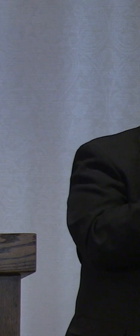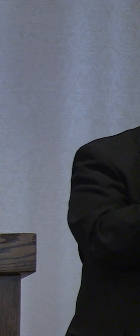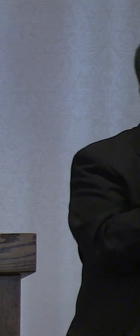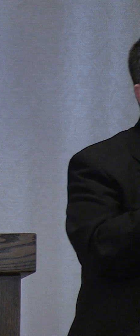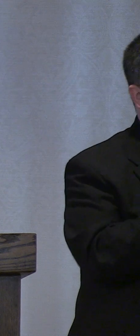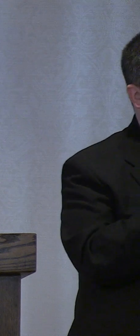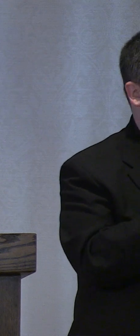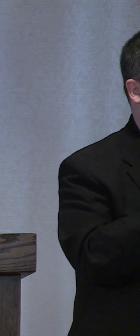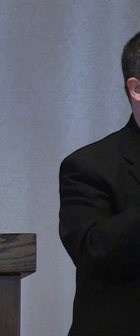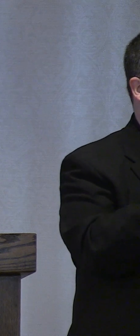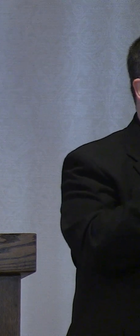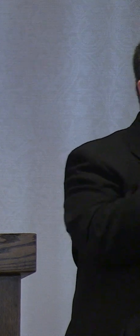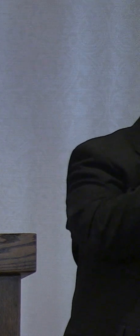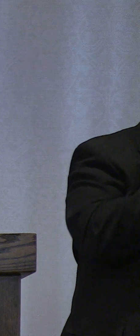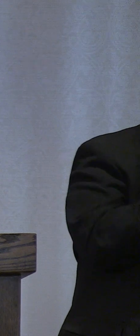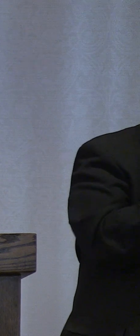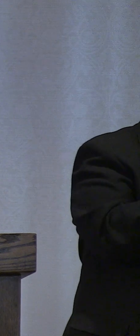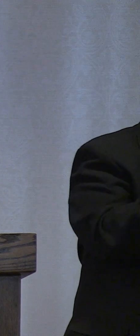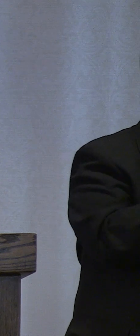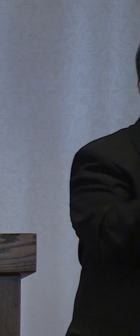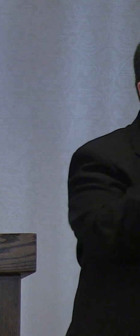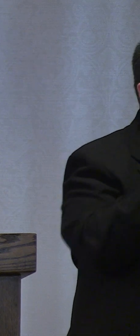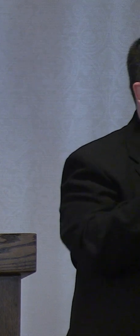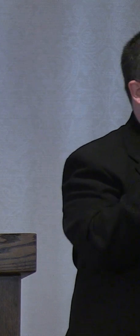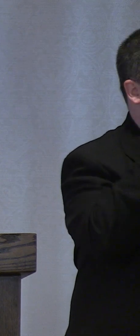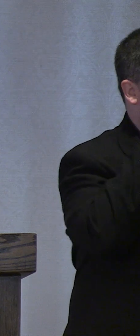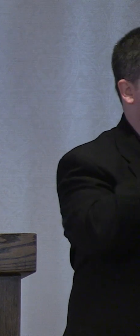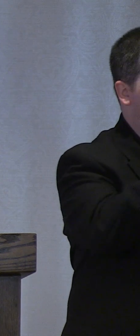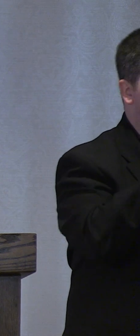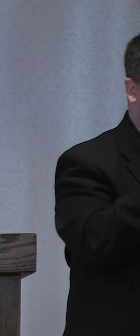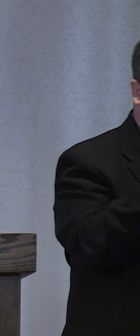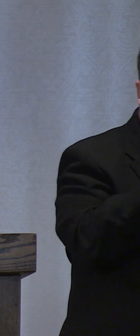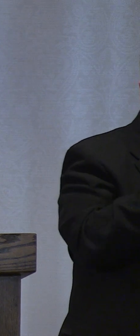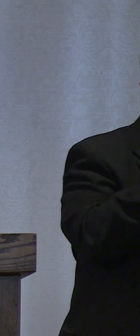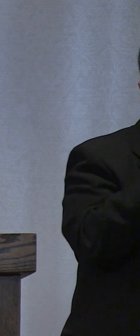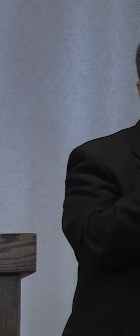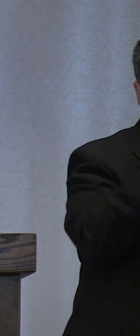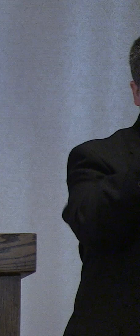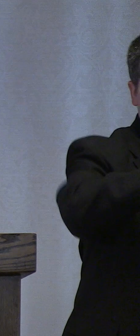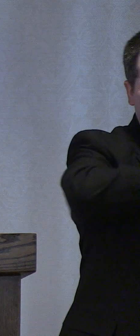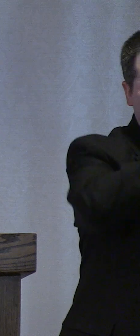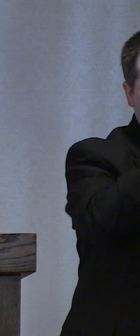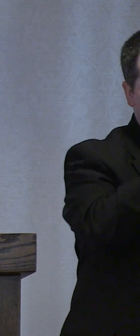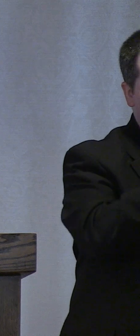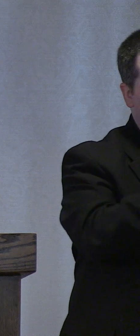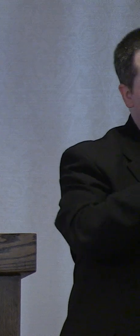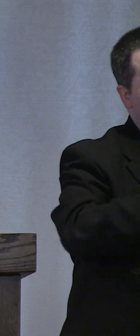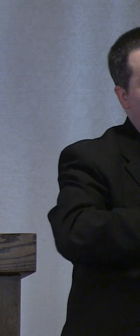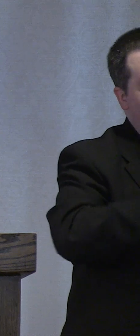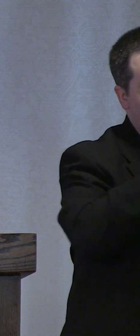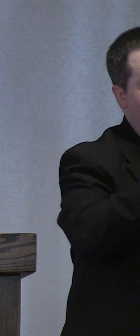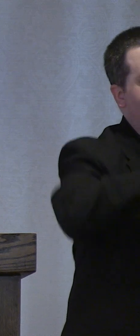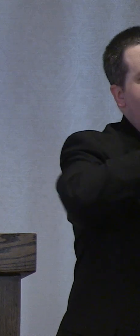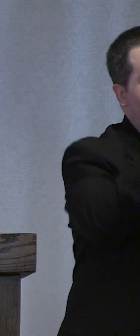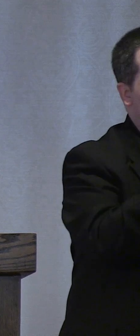spend together tonight talking through with you and hearing your comments about this particular implementation